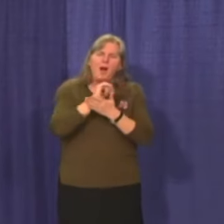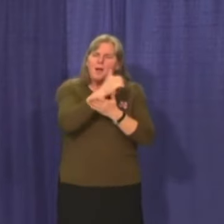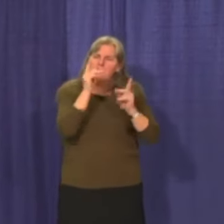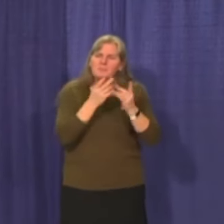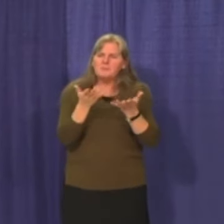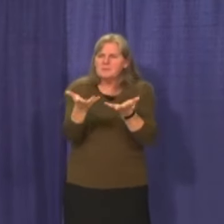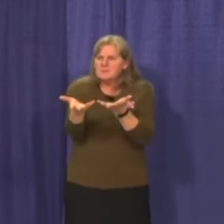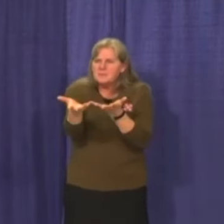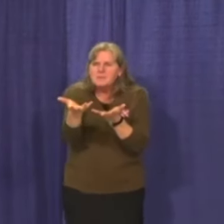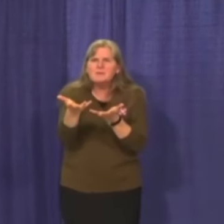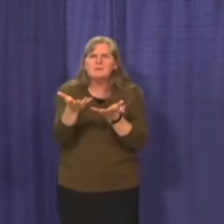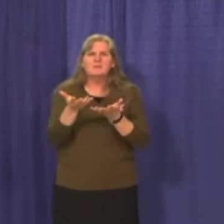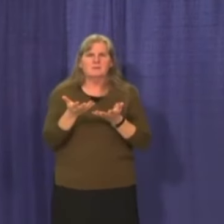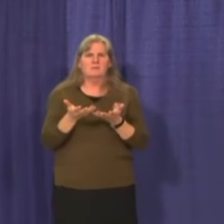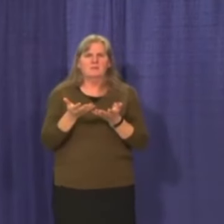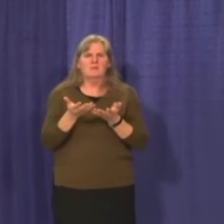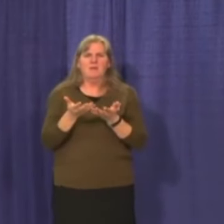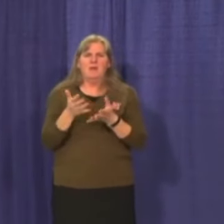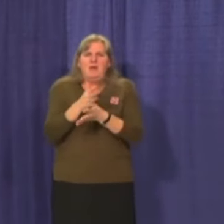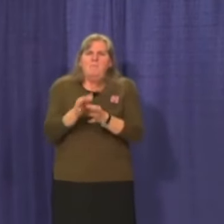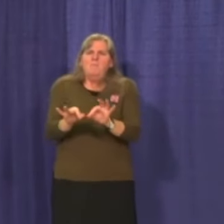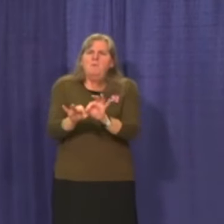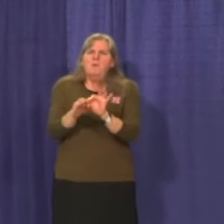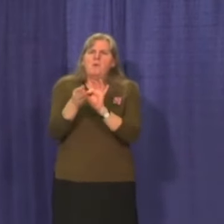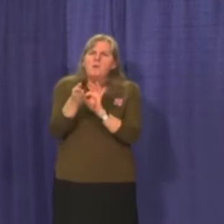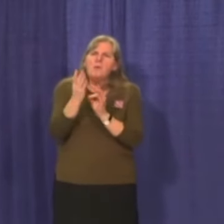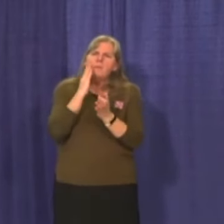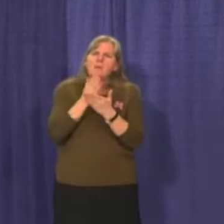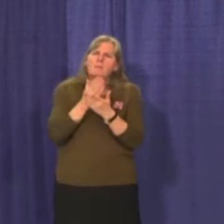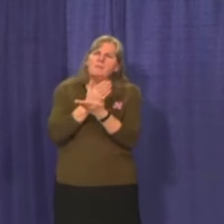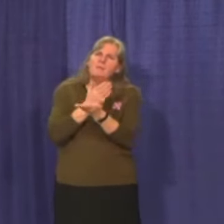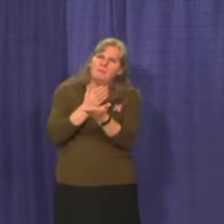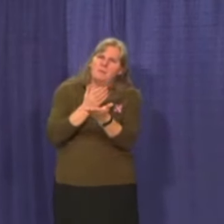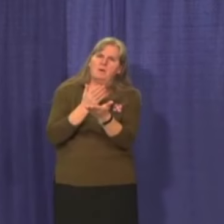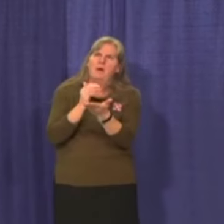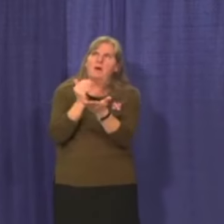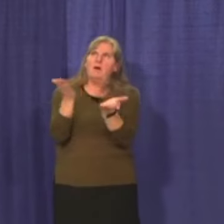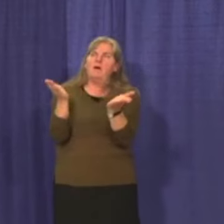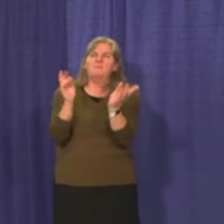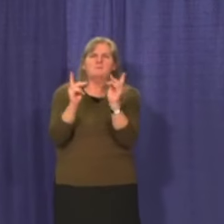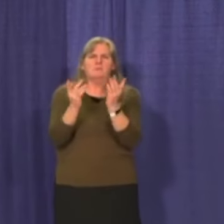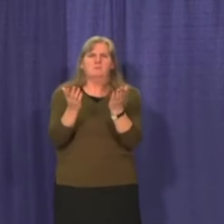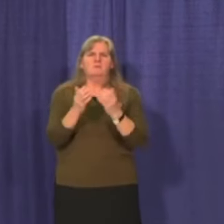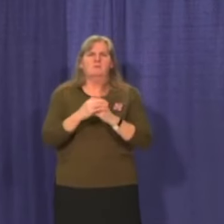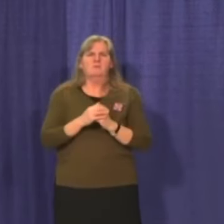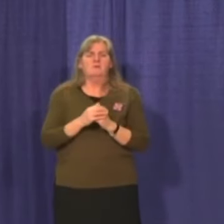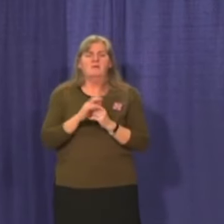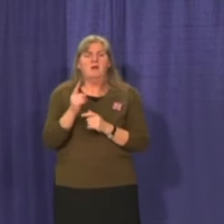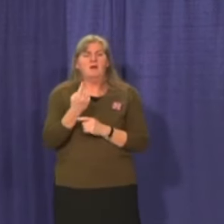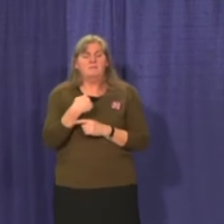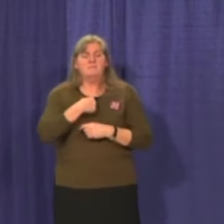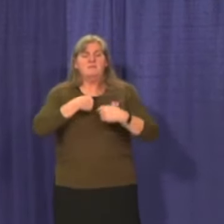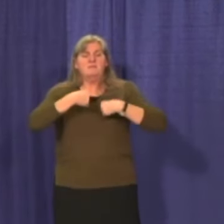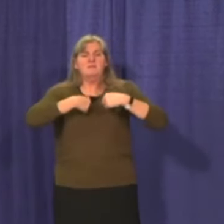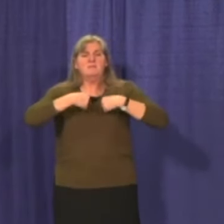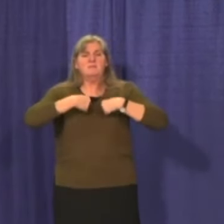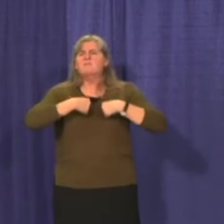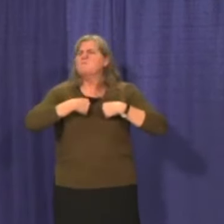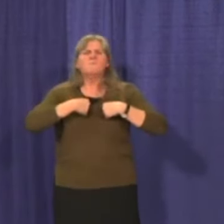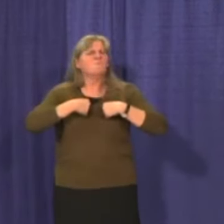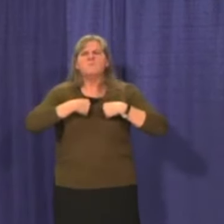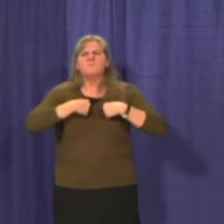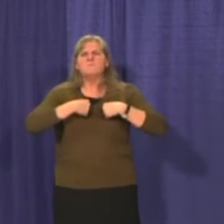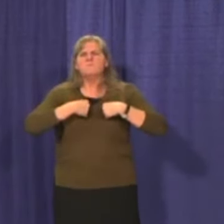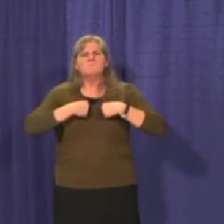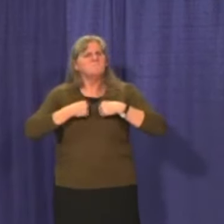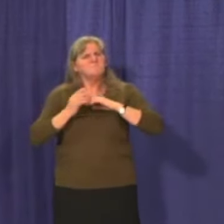It's, it's, I think it's more important that we think about, uh, everybody, um, not just ourselves. Thanks.